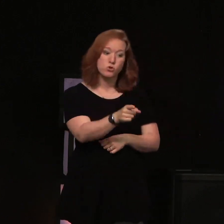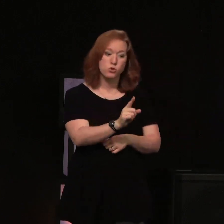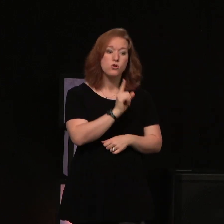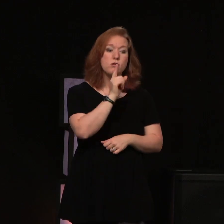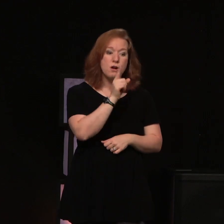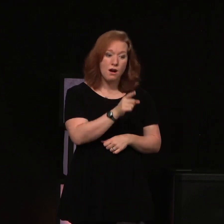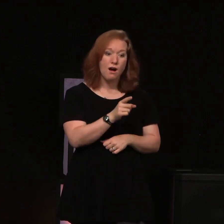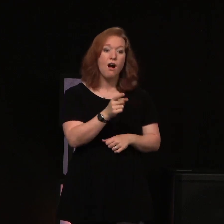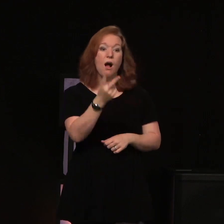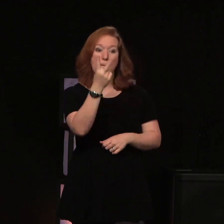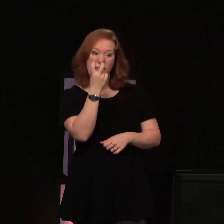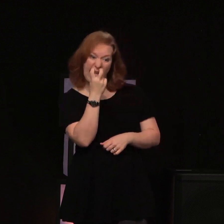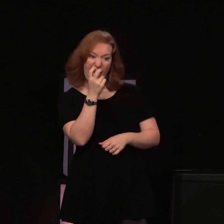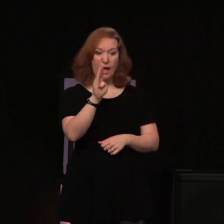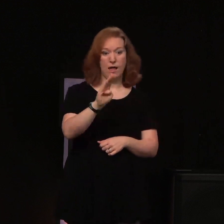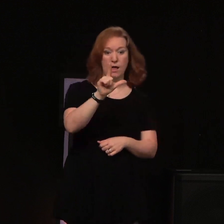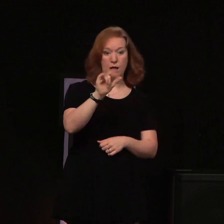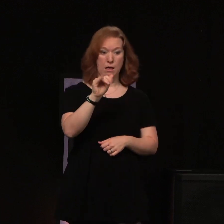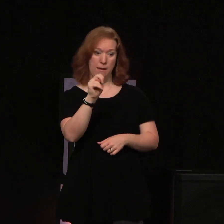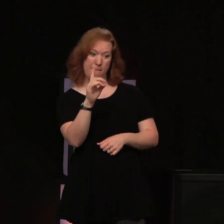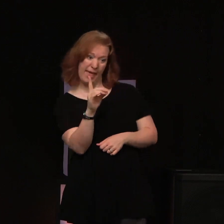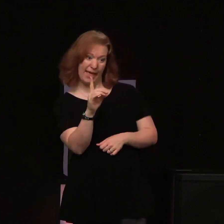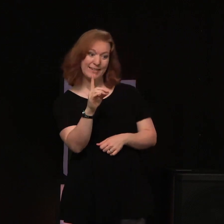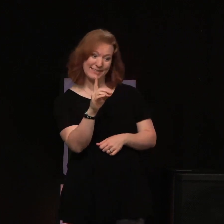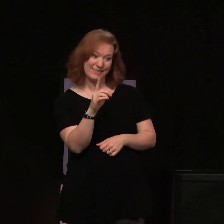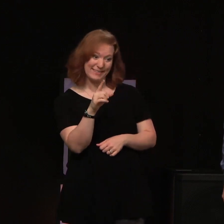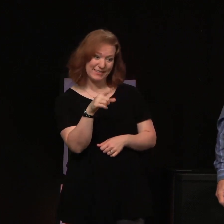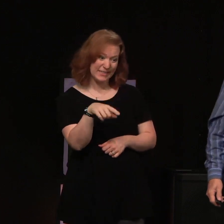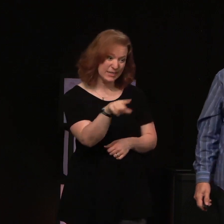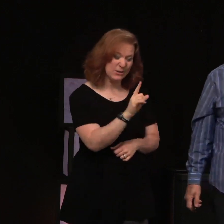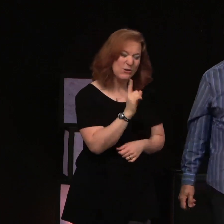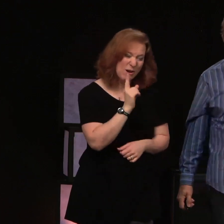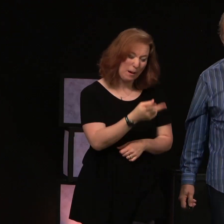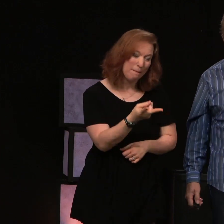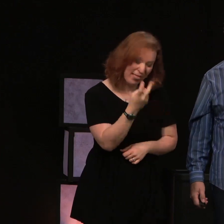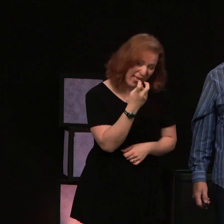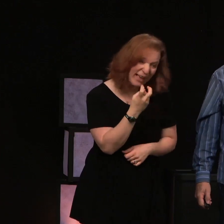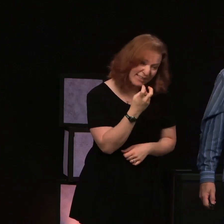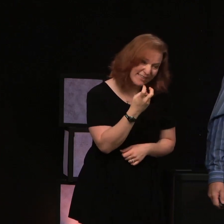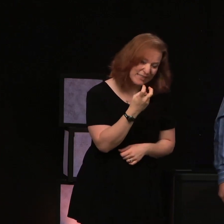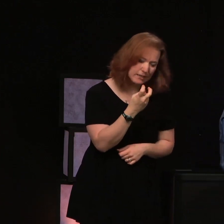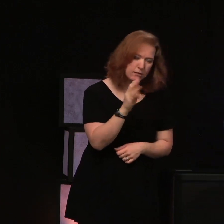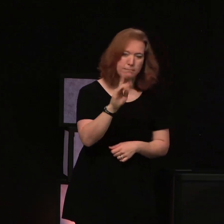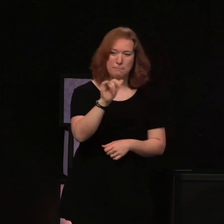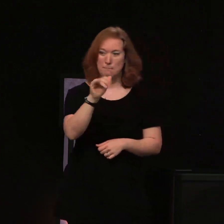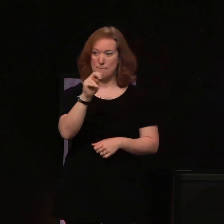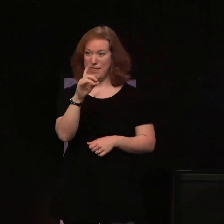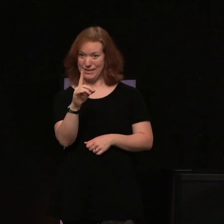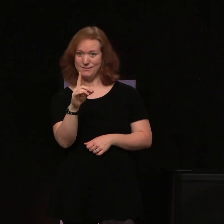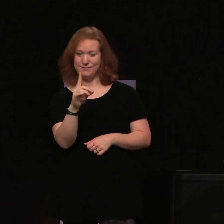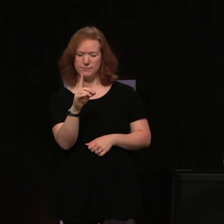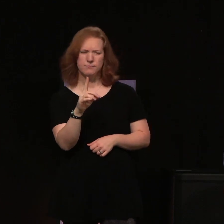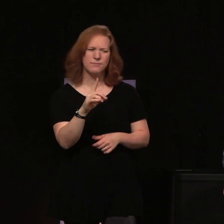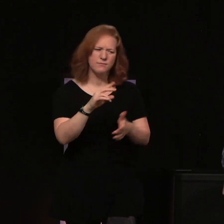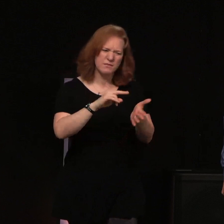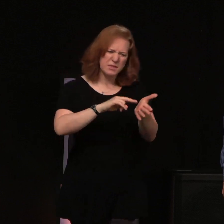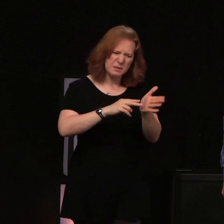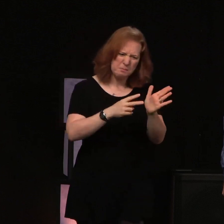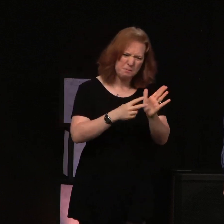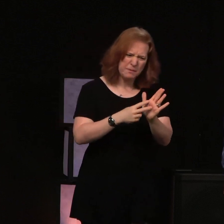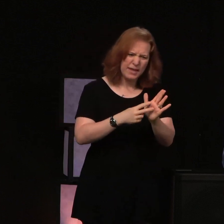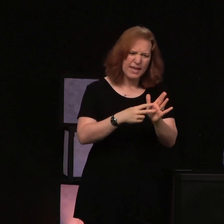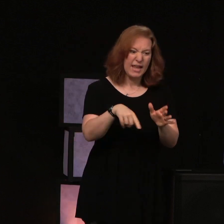blind. You are blind. are Did he mean that they were